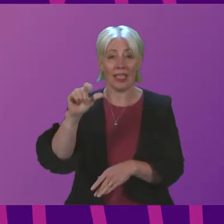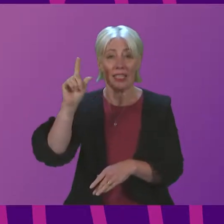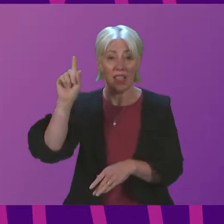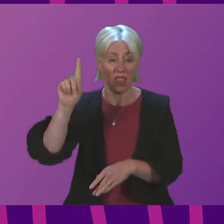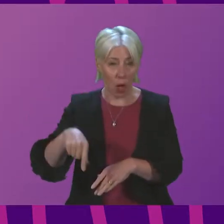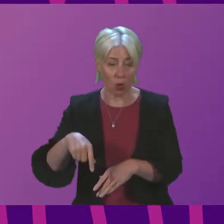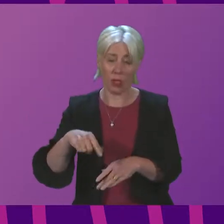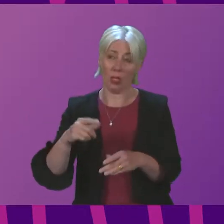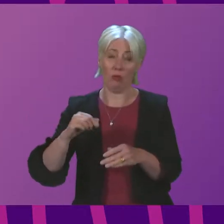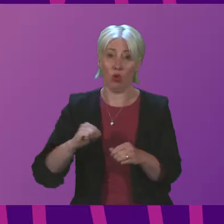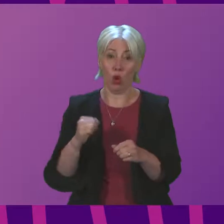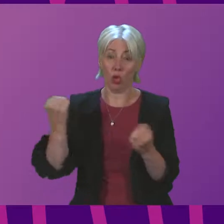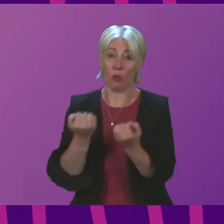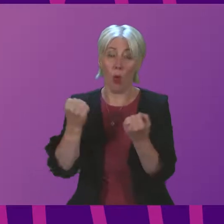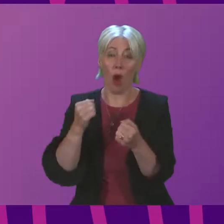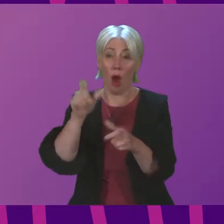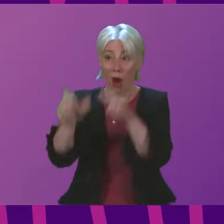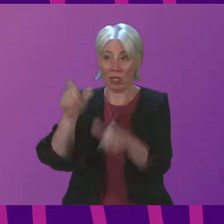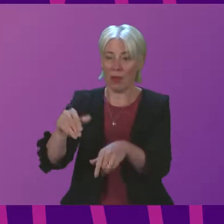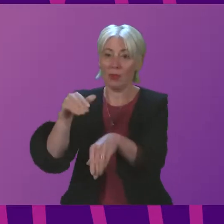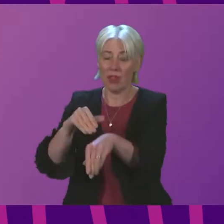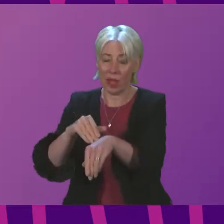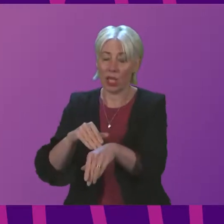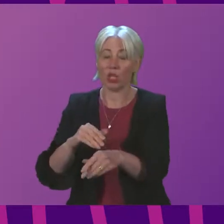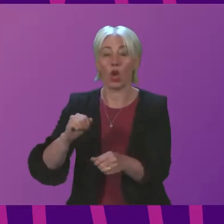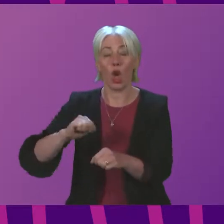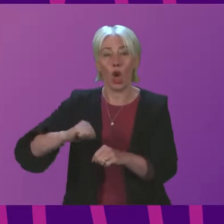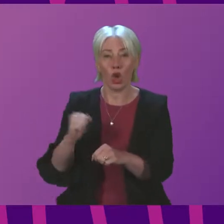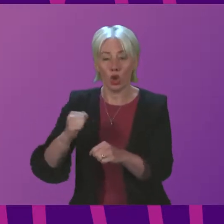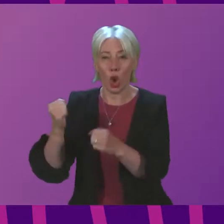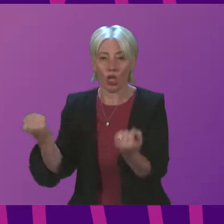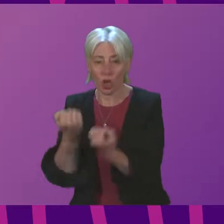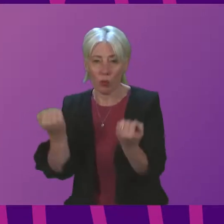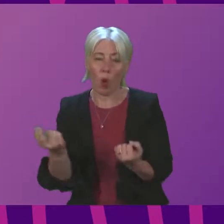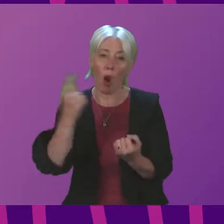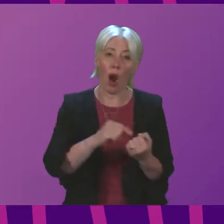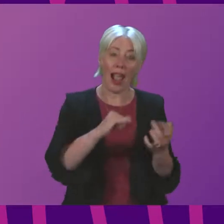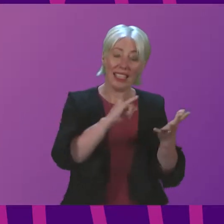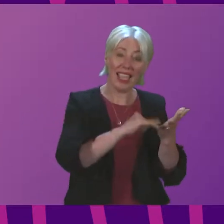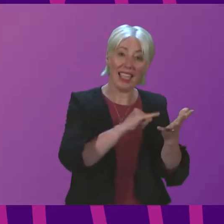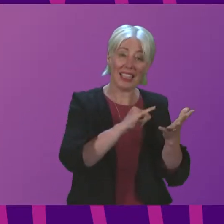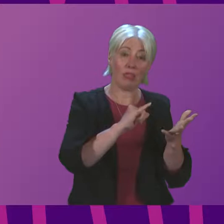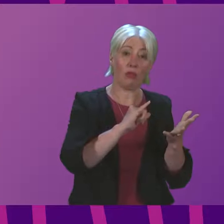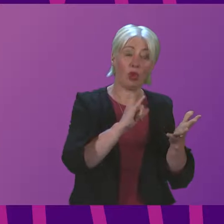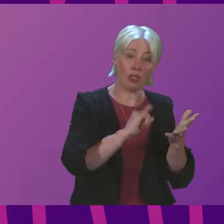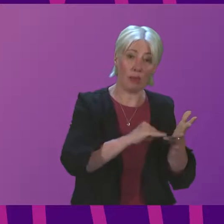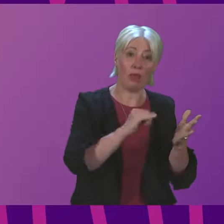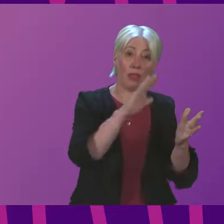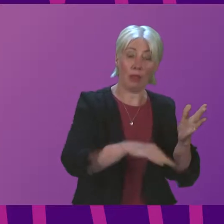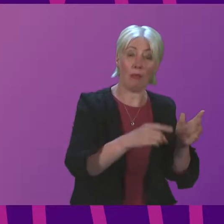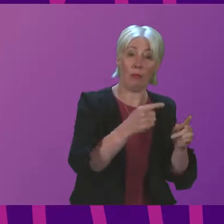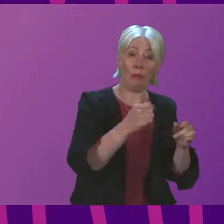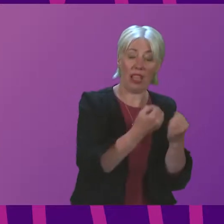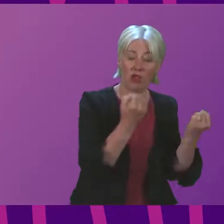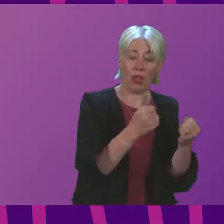Networks customers affected. Both Scottish Power and Scottish and Southern Energy Networks have worked tirelessly on network